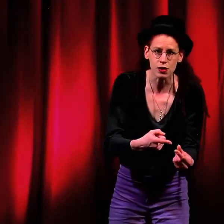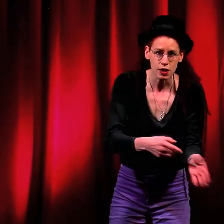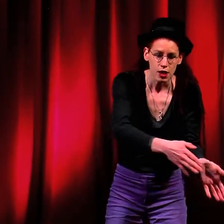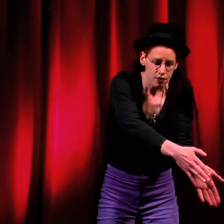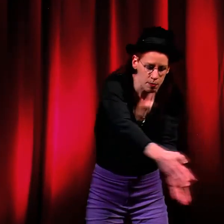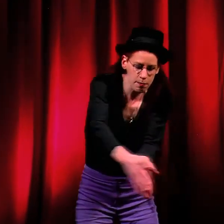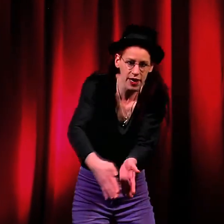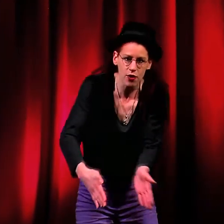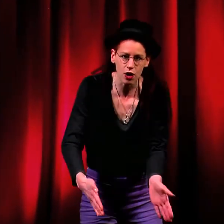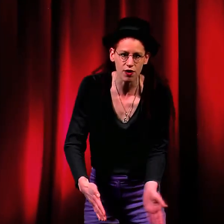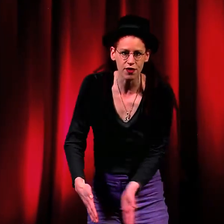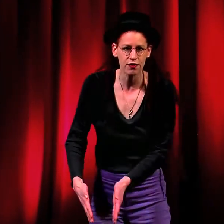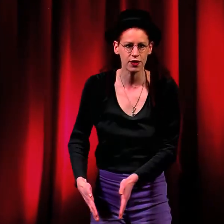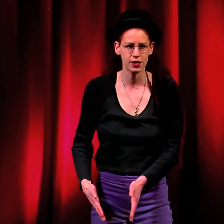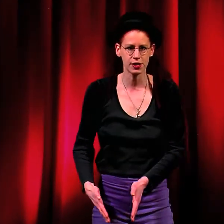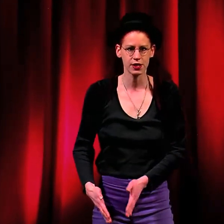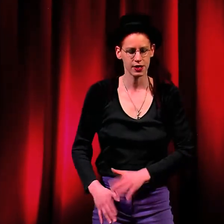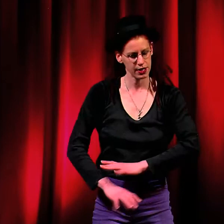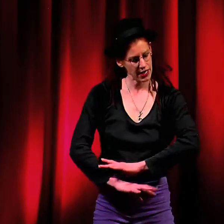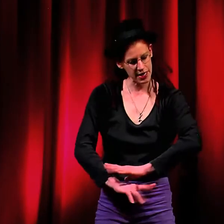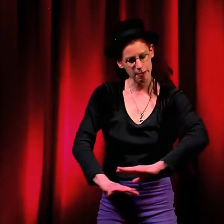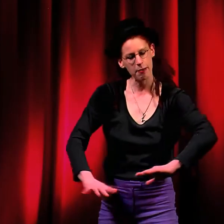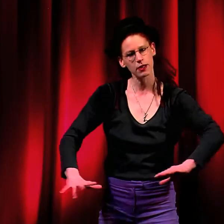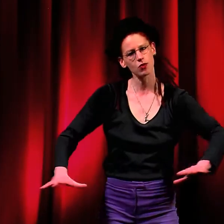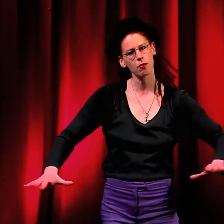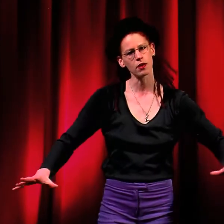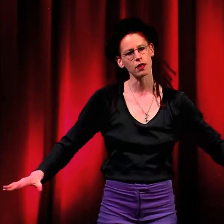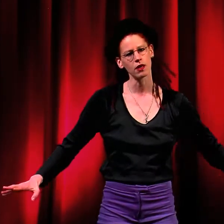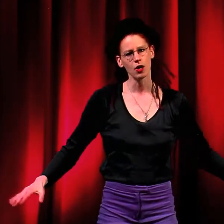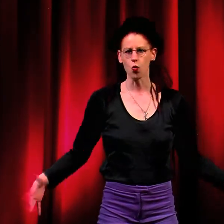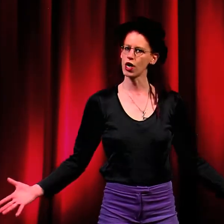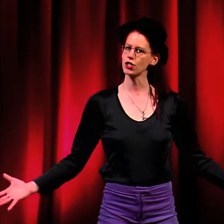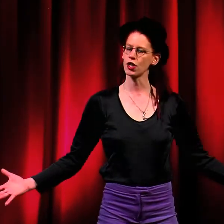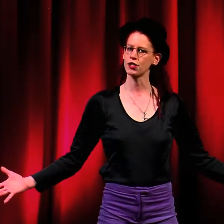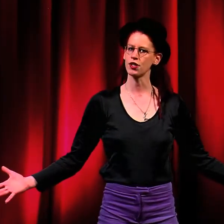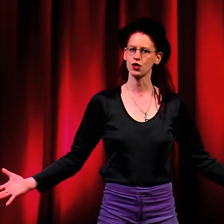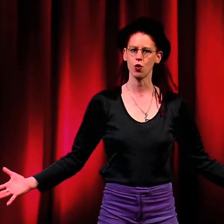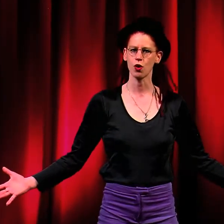from the bedrock of rivers And the pebbled rubble washed onto the shore